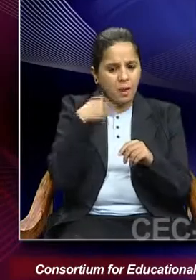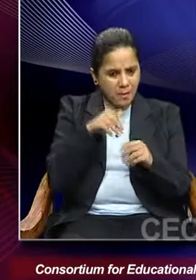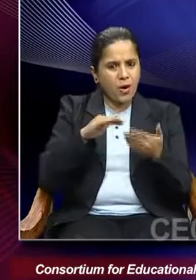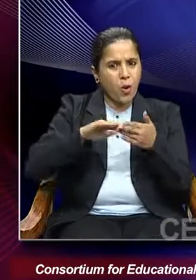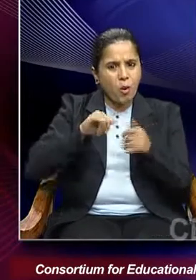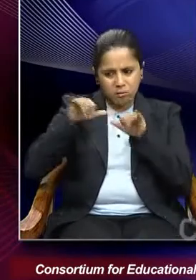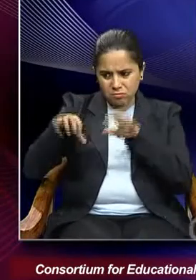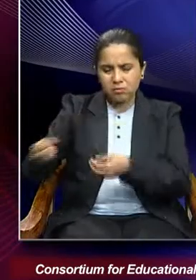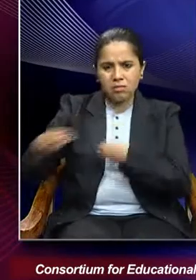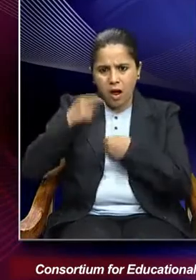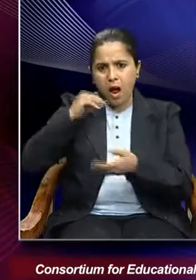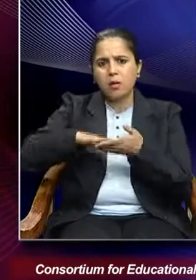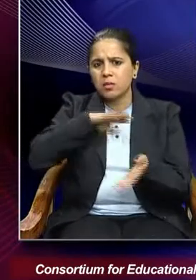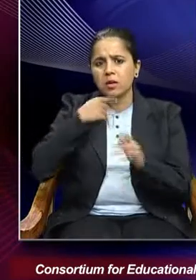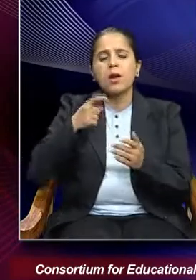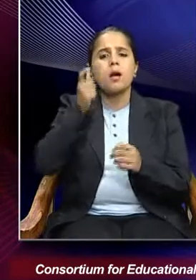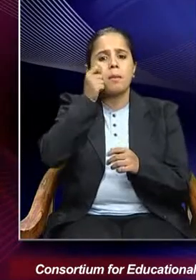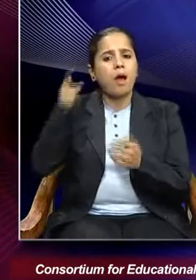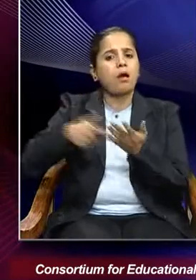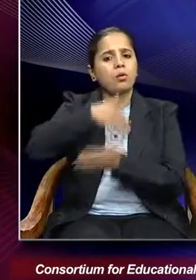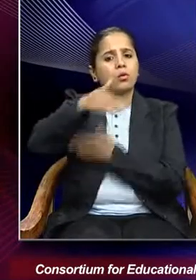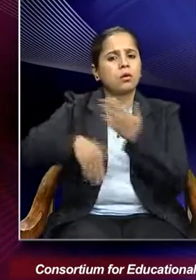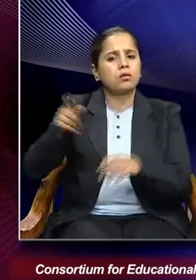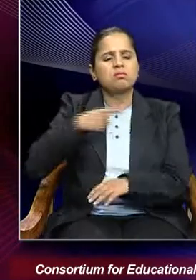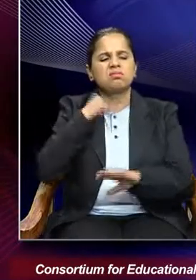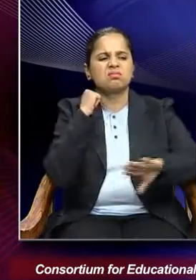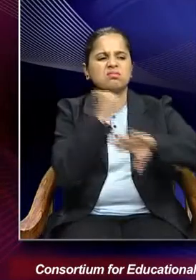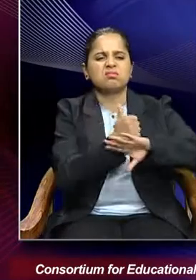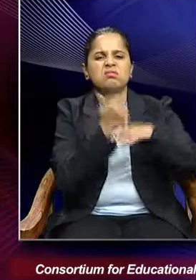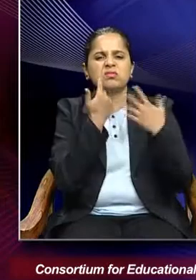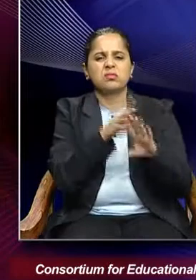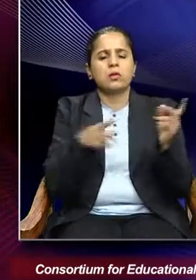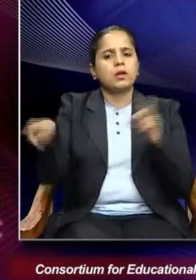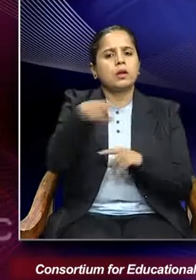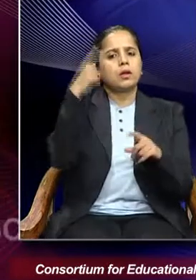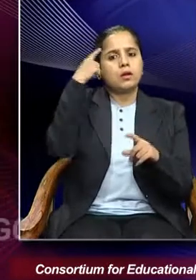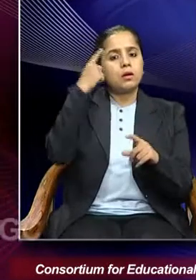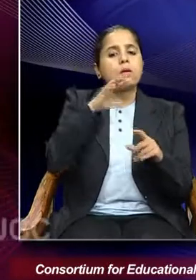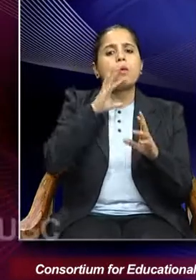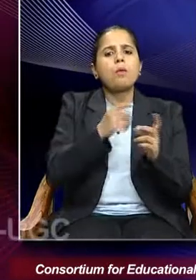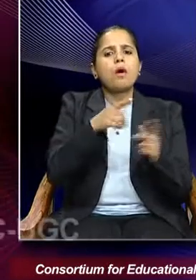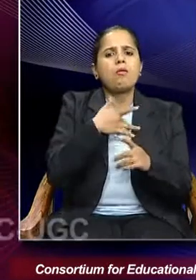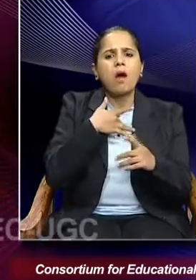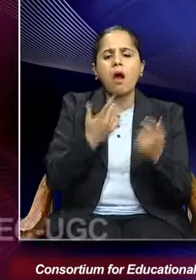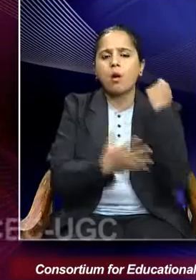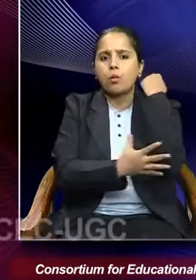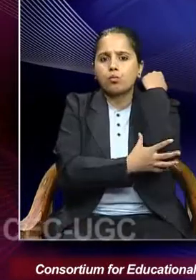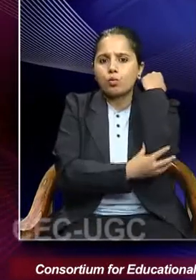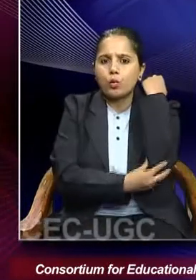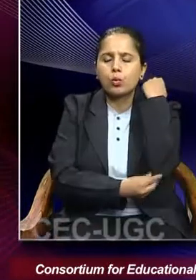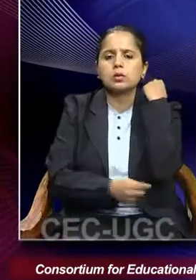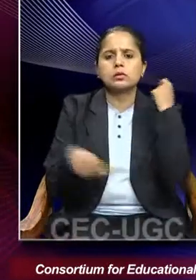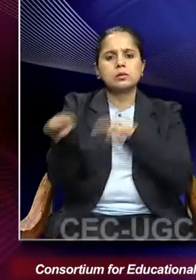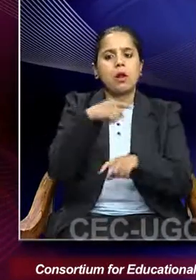by the male relatives and they were reduced to the state of poverty and they were